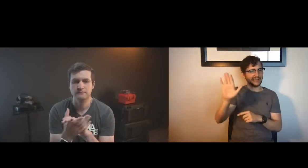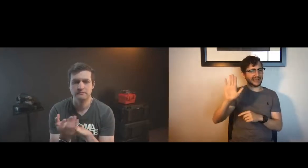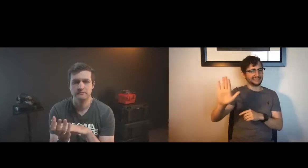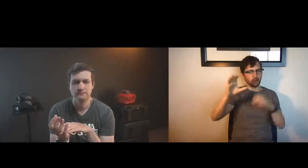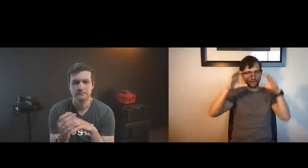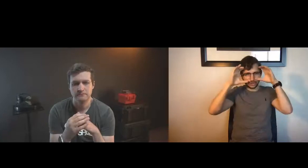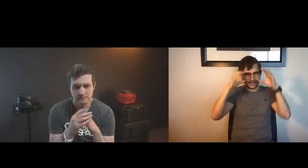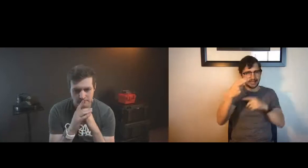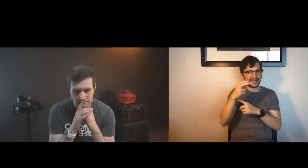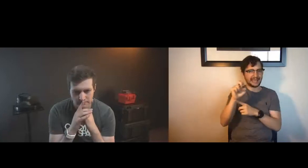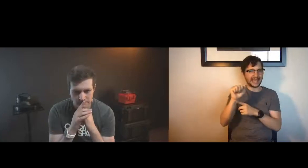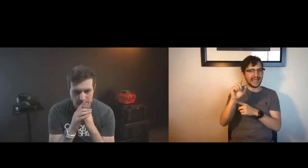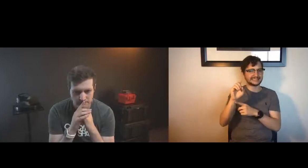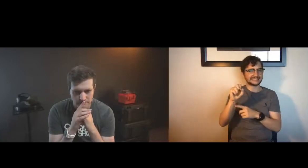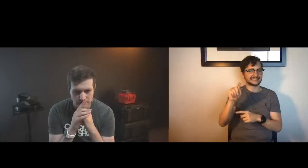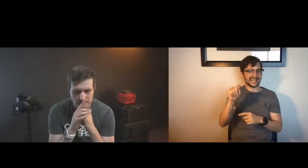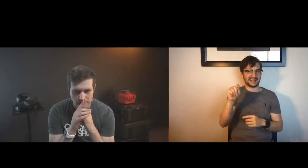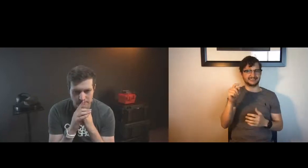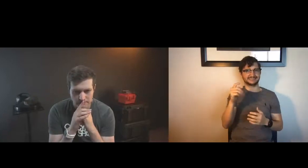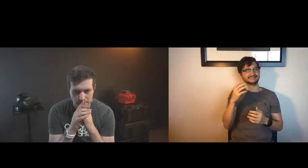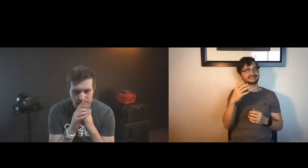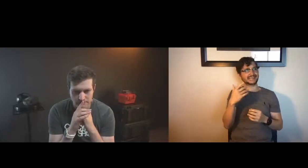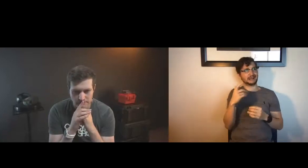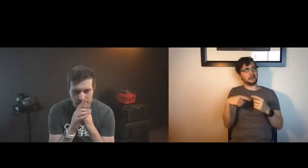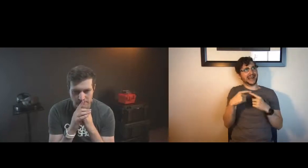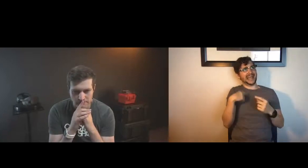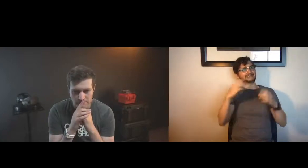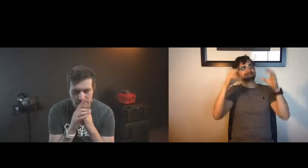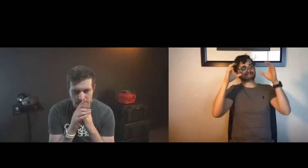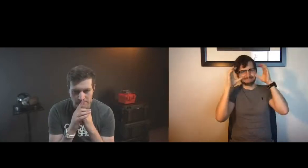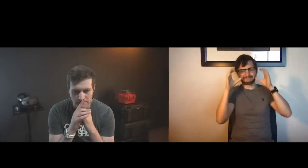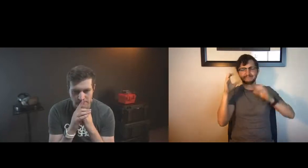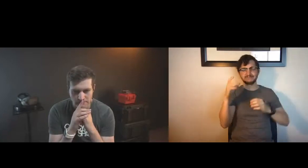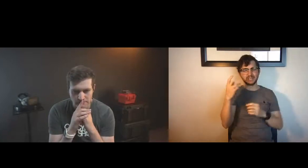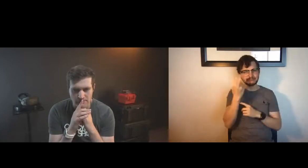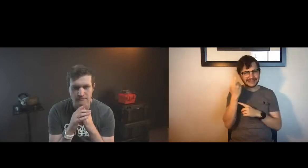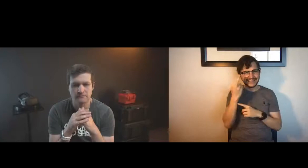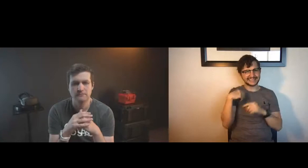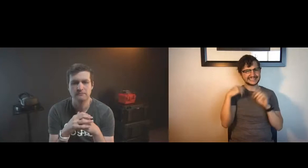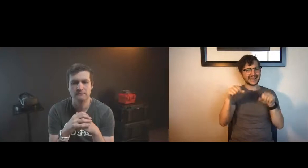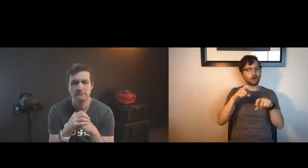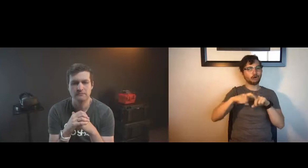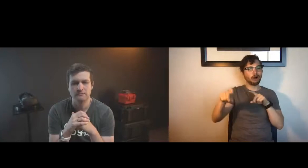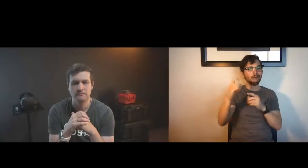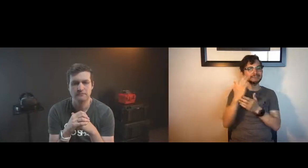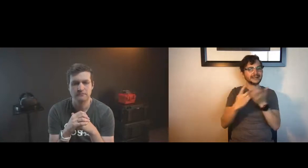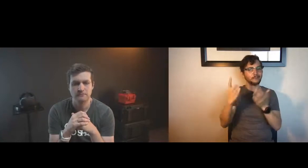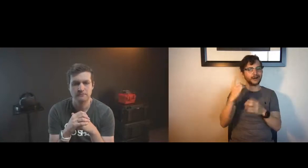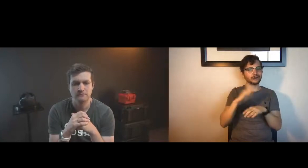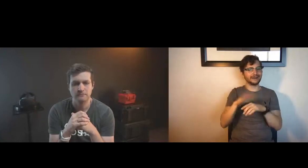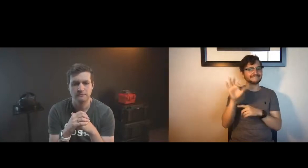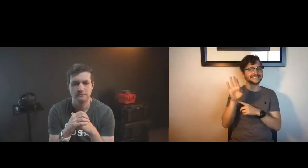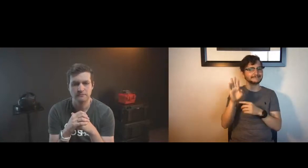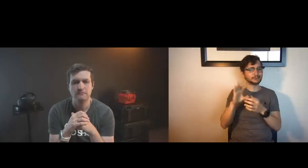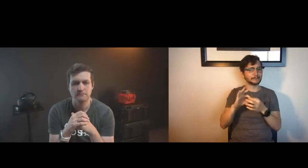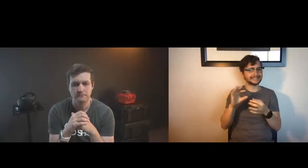i tried facebook's facebook's let me see when i put those on i